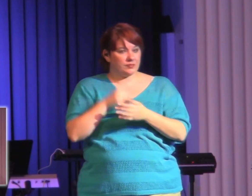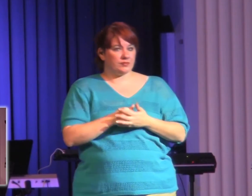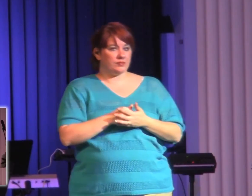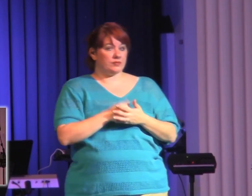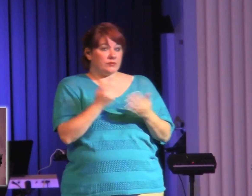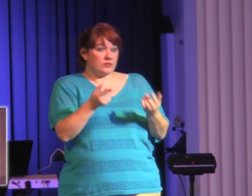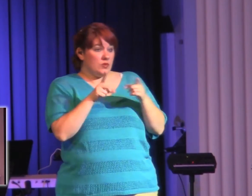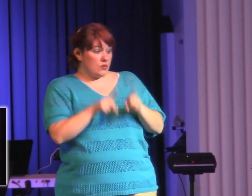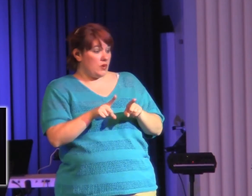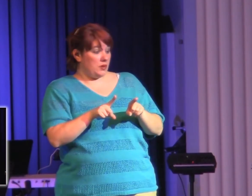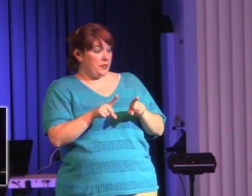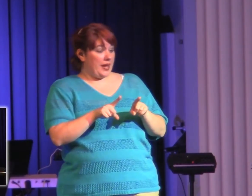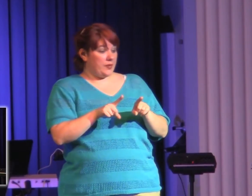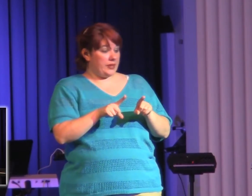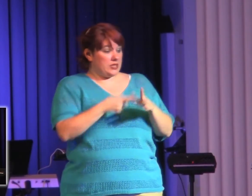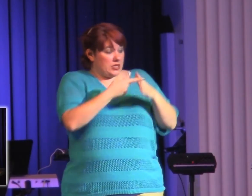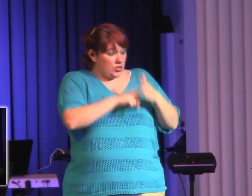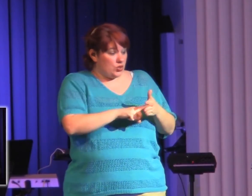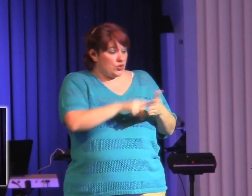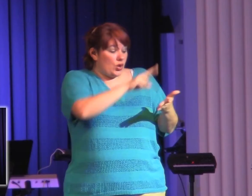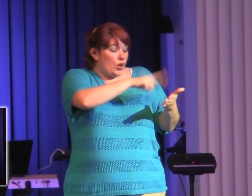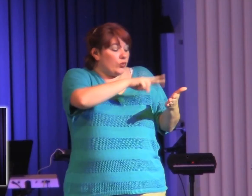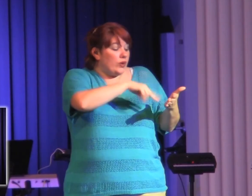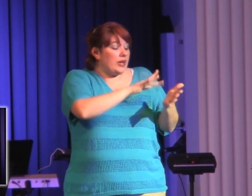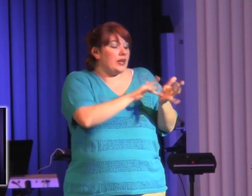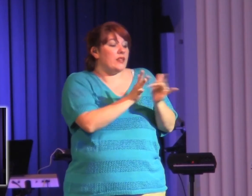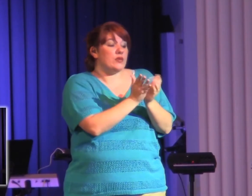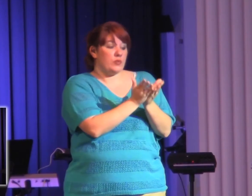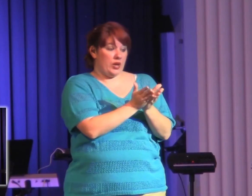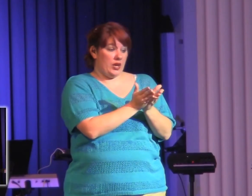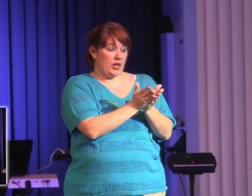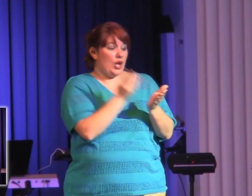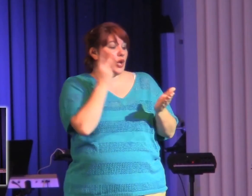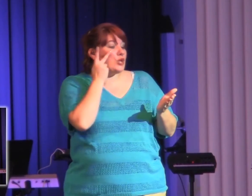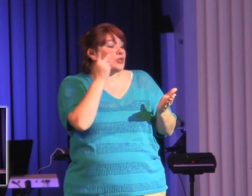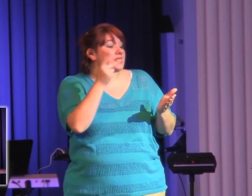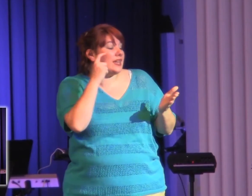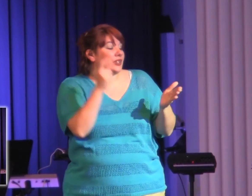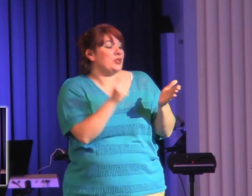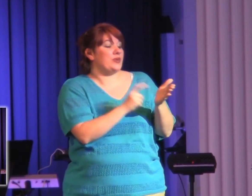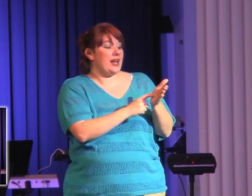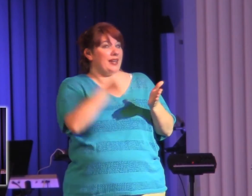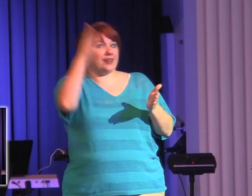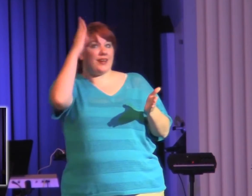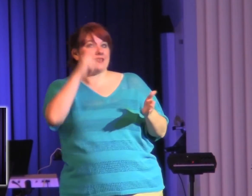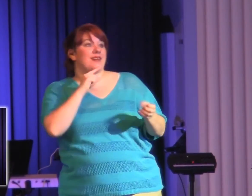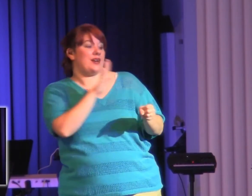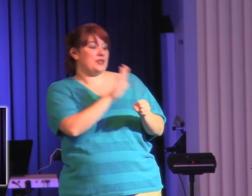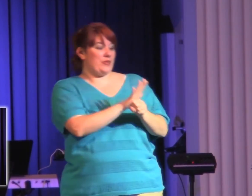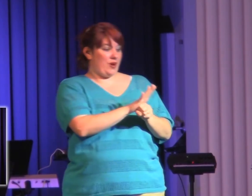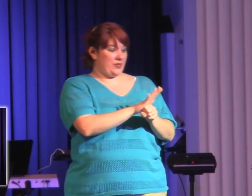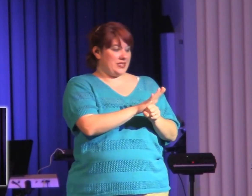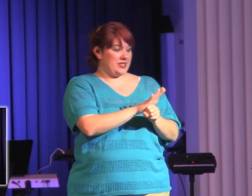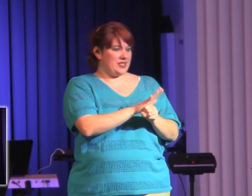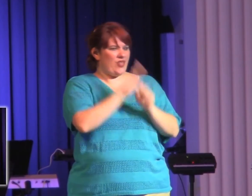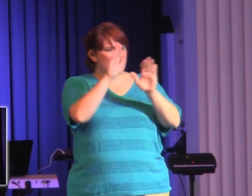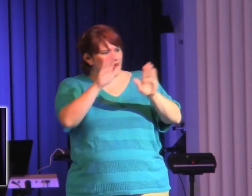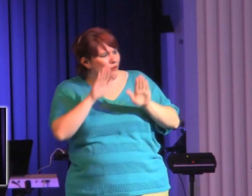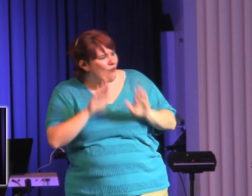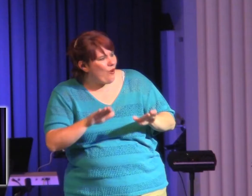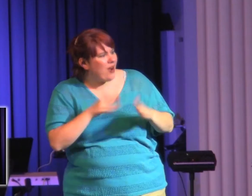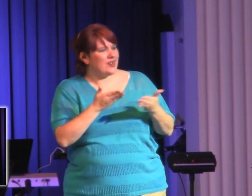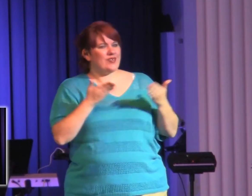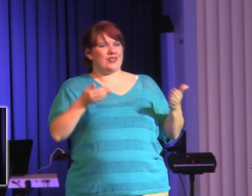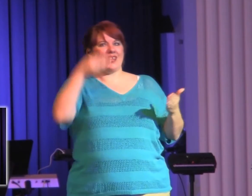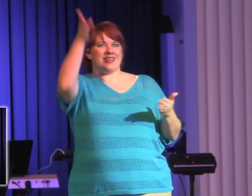you start reading the scripture, you'll start noticing these things called promises. And there's this incredible stuff that he has promised